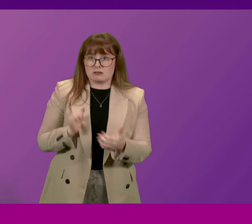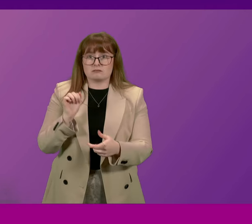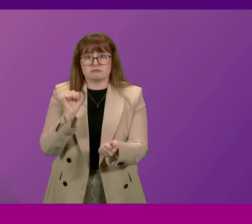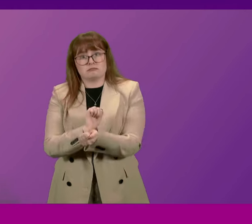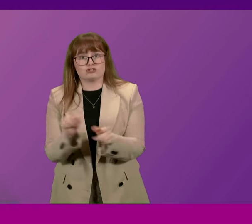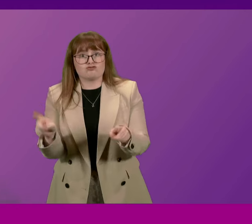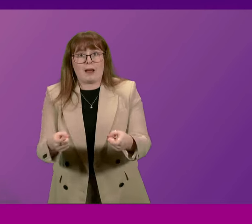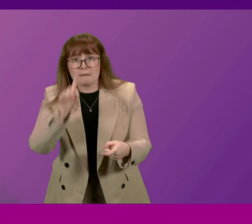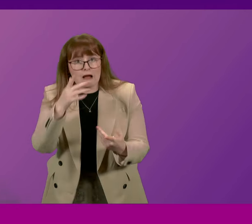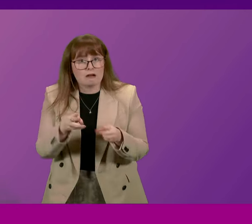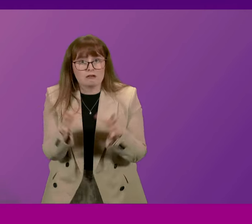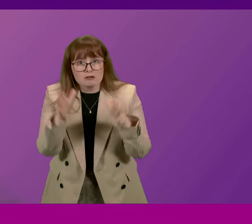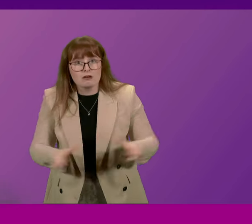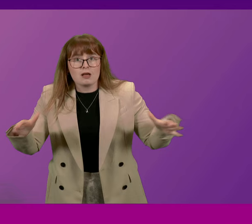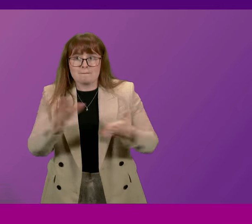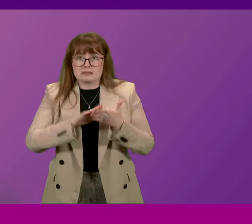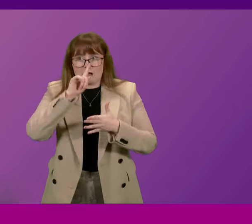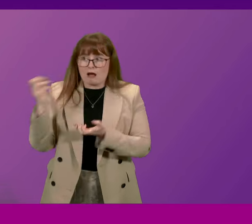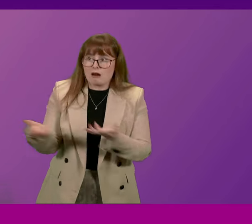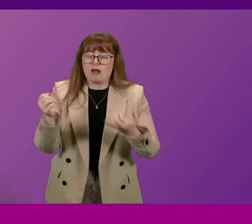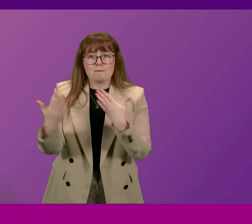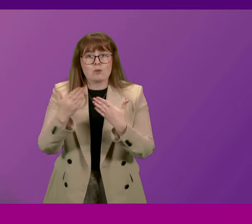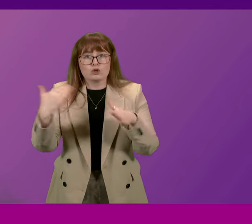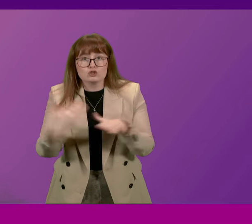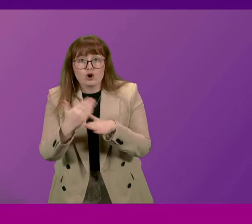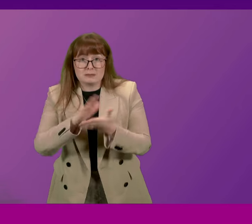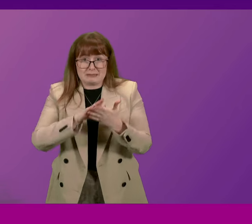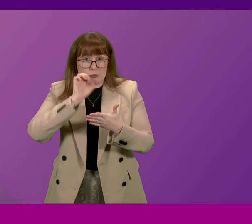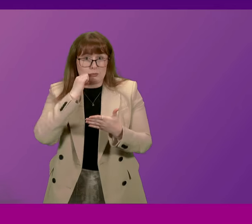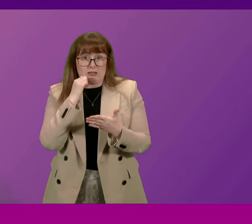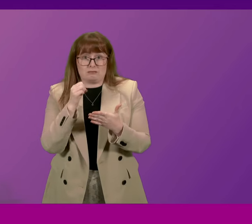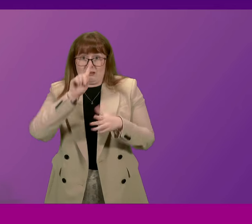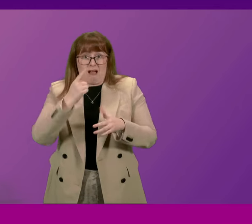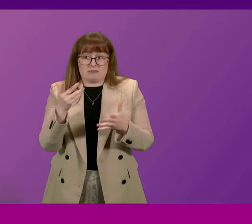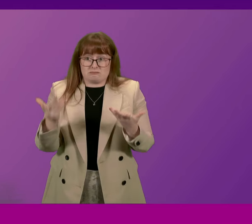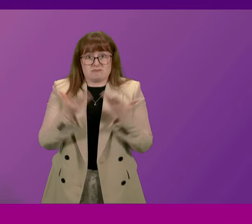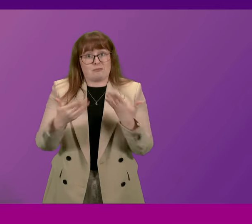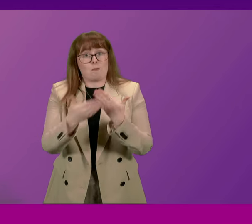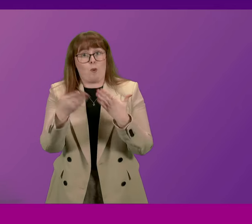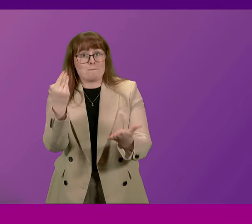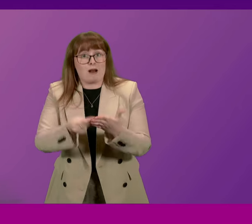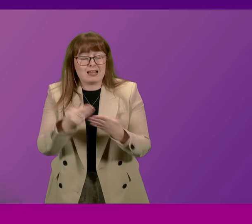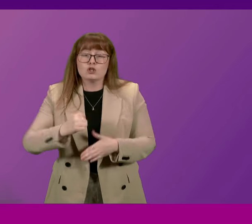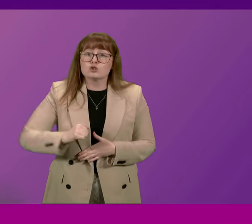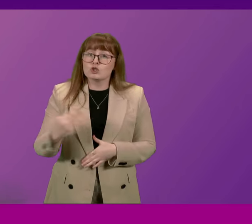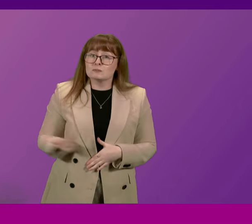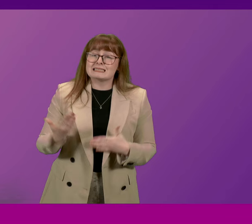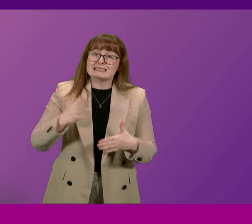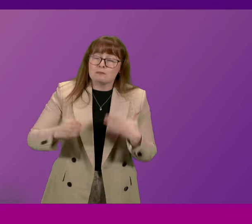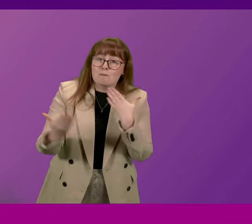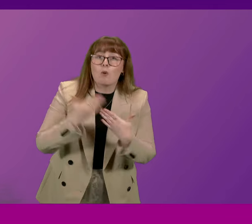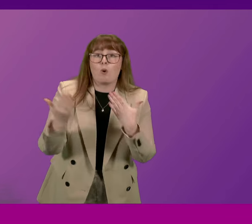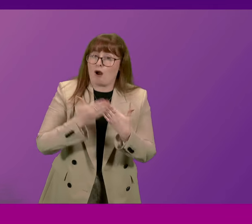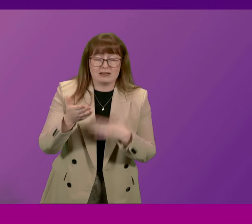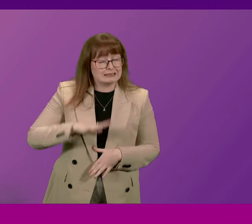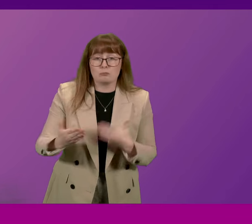them from creating jobs, which would generate more money for public services. Scotland's businesses need more than rates relief.